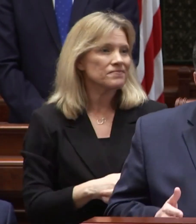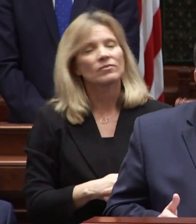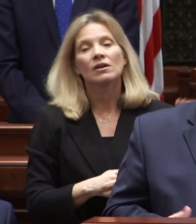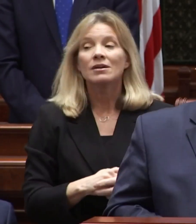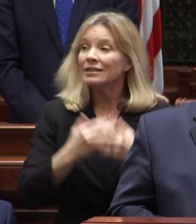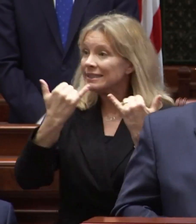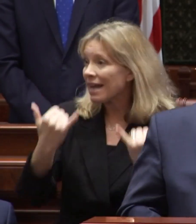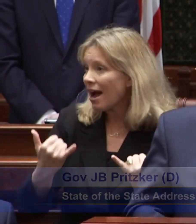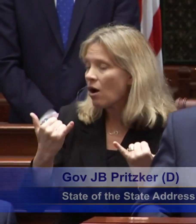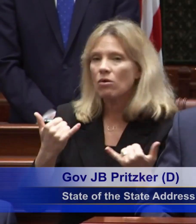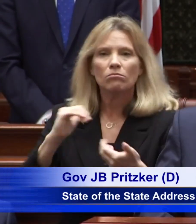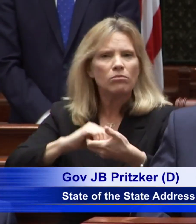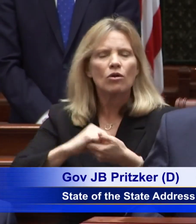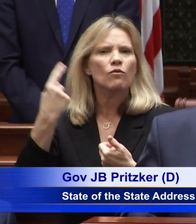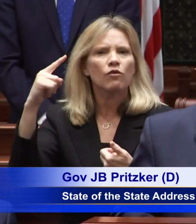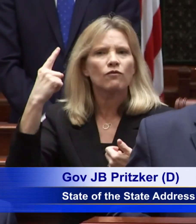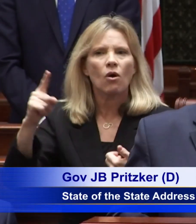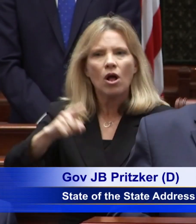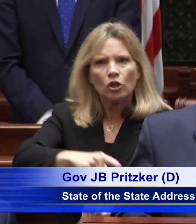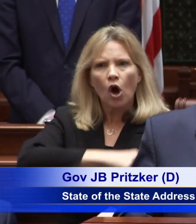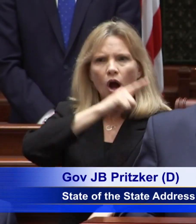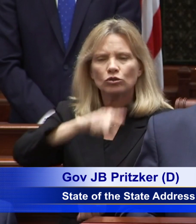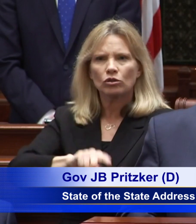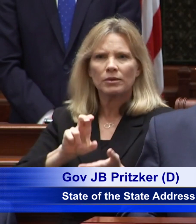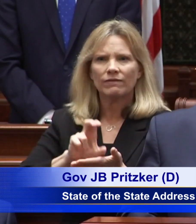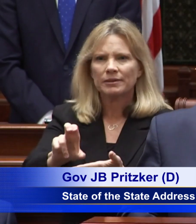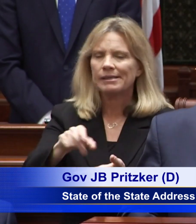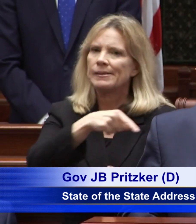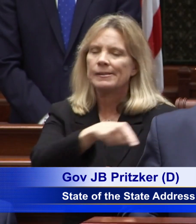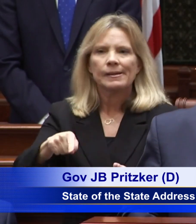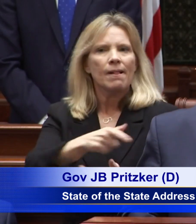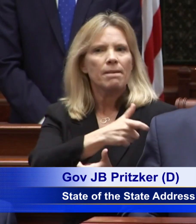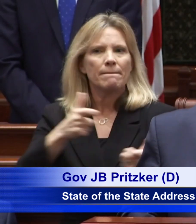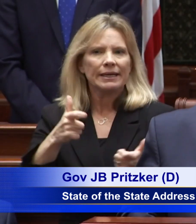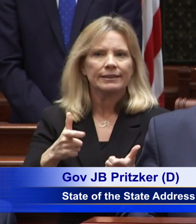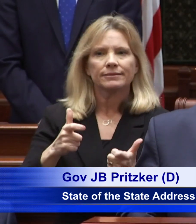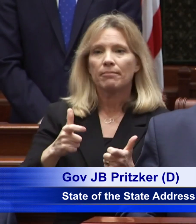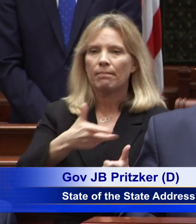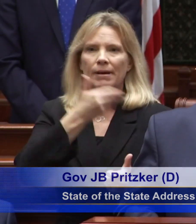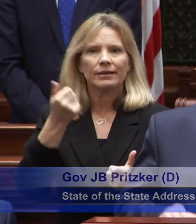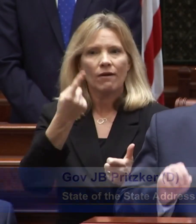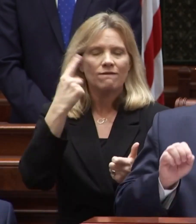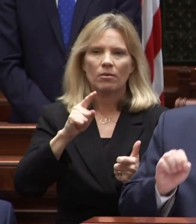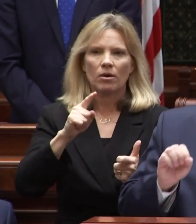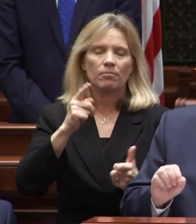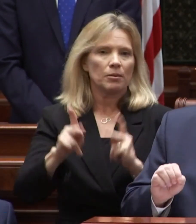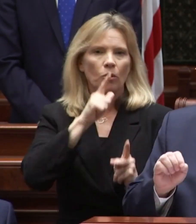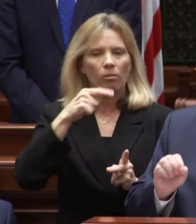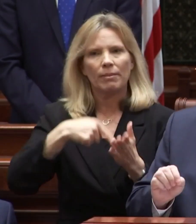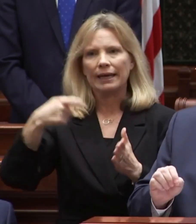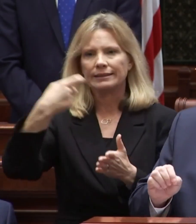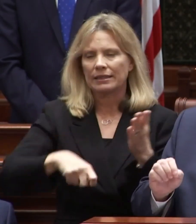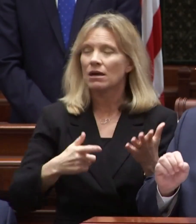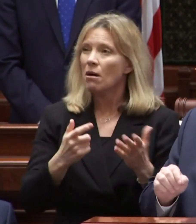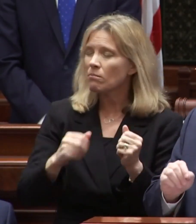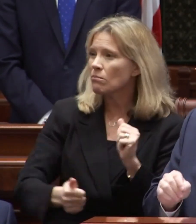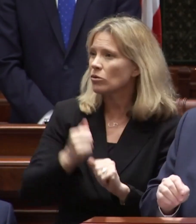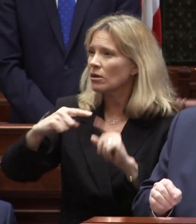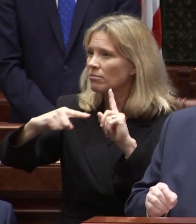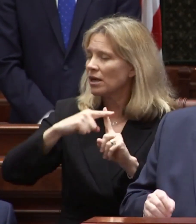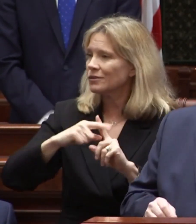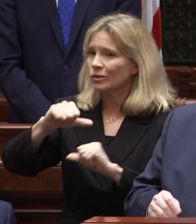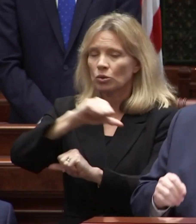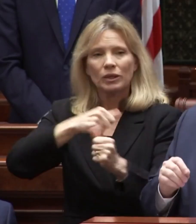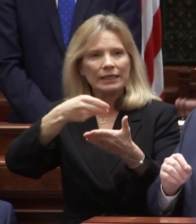this time on the long-term investment that has the greatest return for taxpayers with the most positive social and